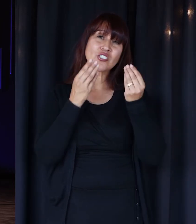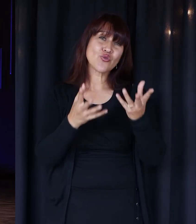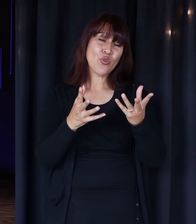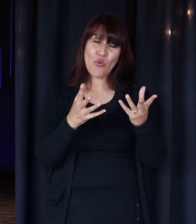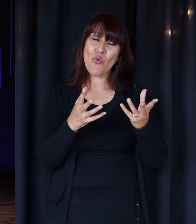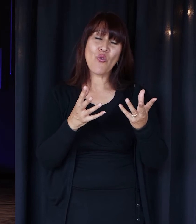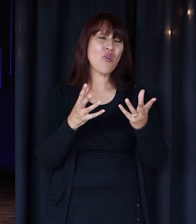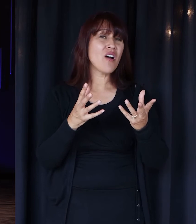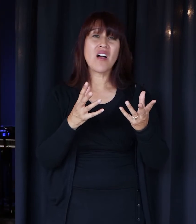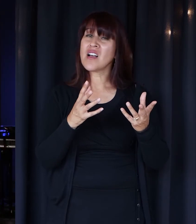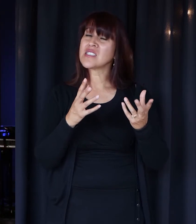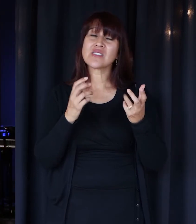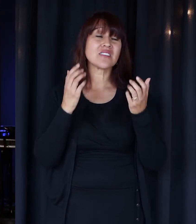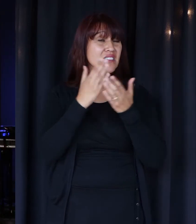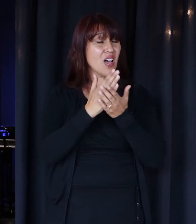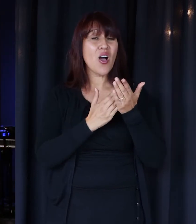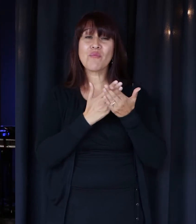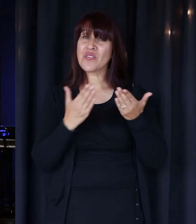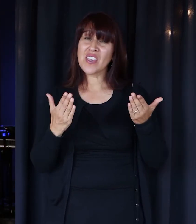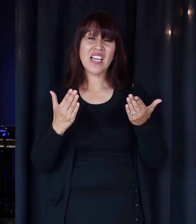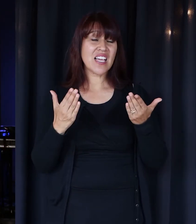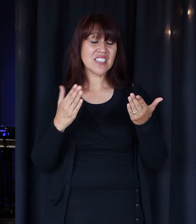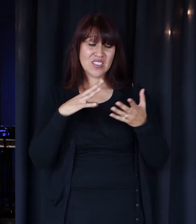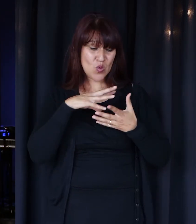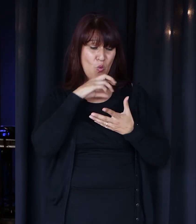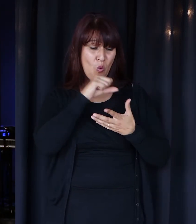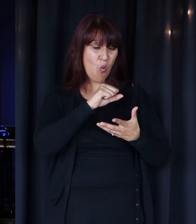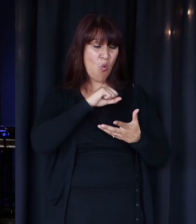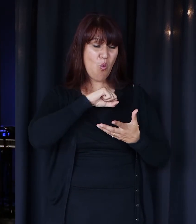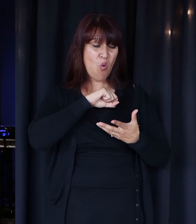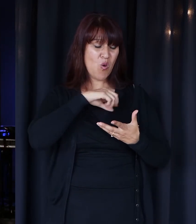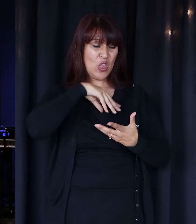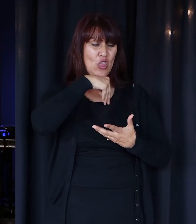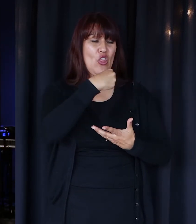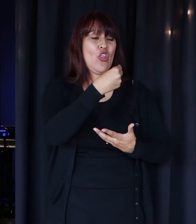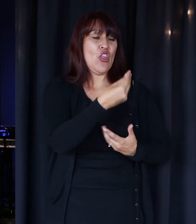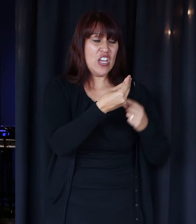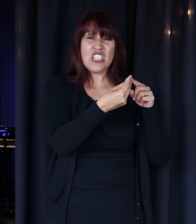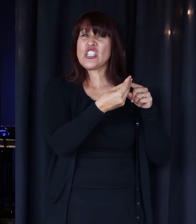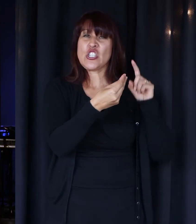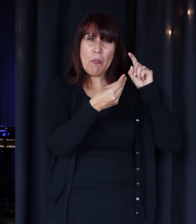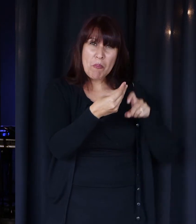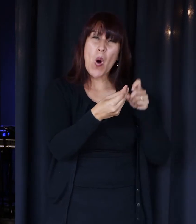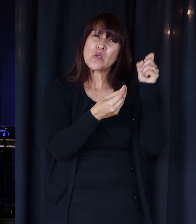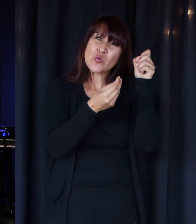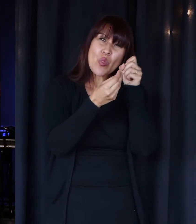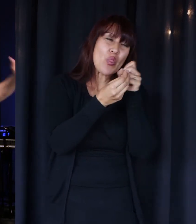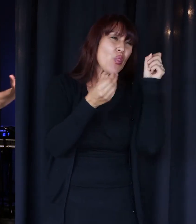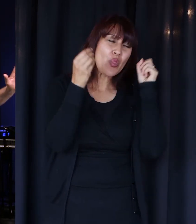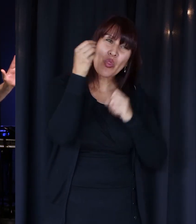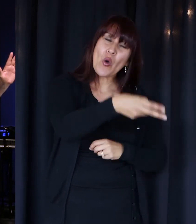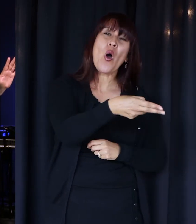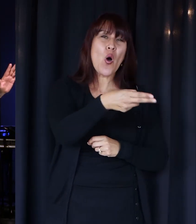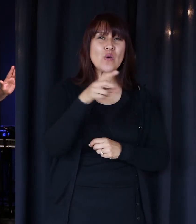our lives, that there are some things that were supposed to die, some things that were supposed to go away, some things that we're supposed to